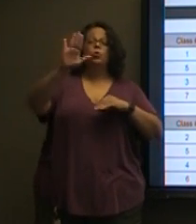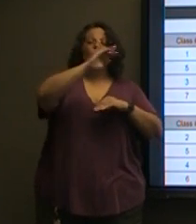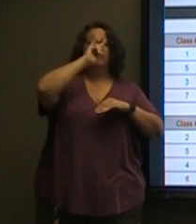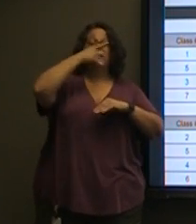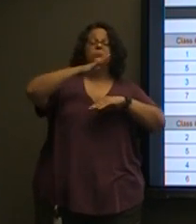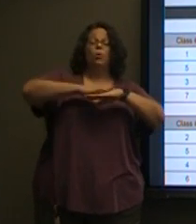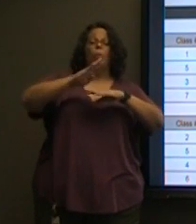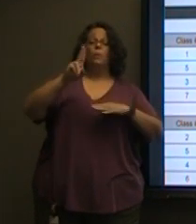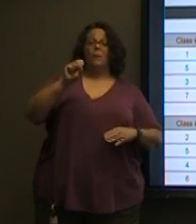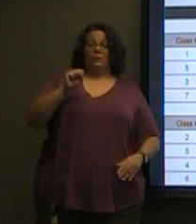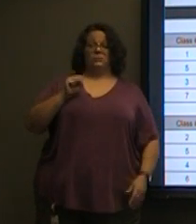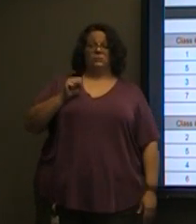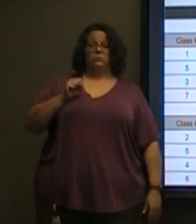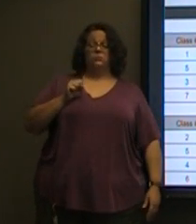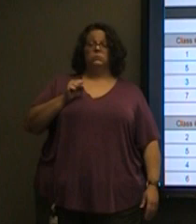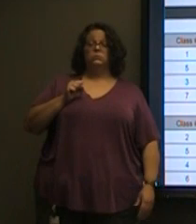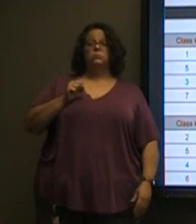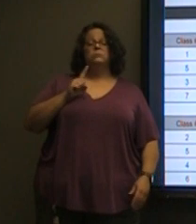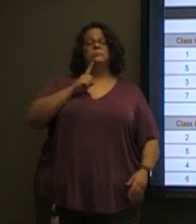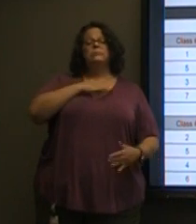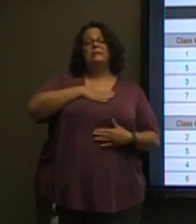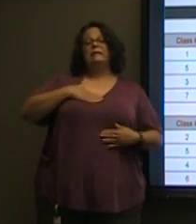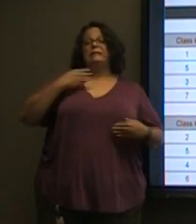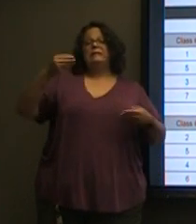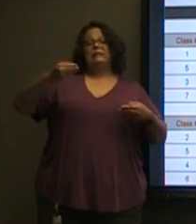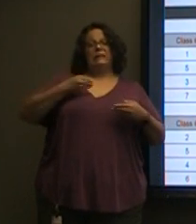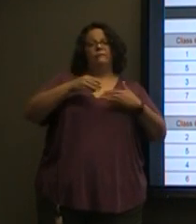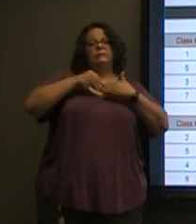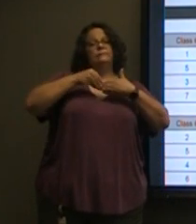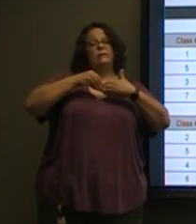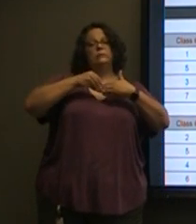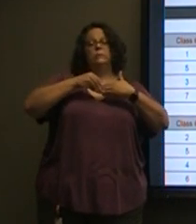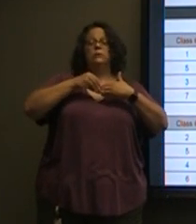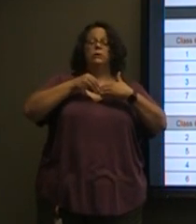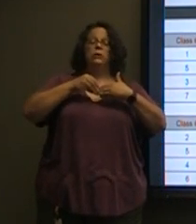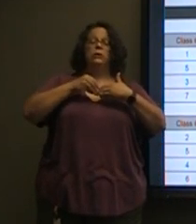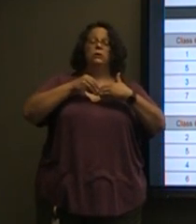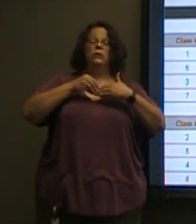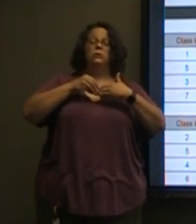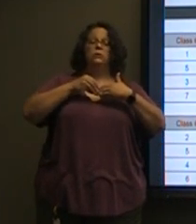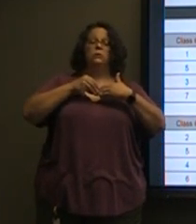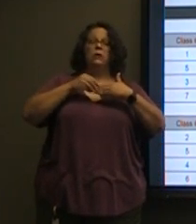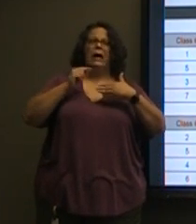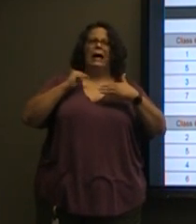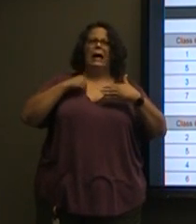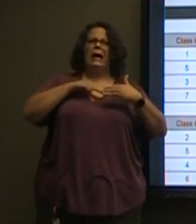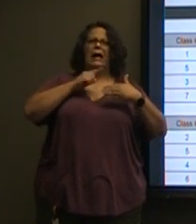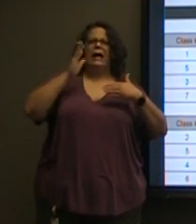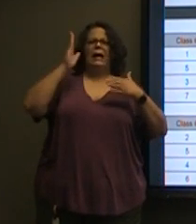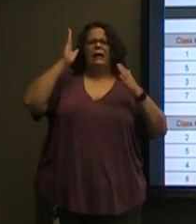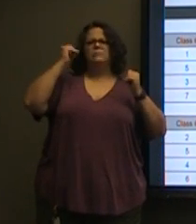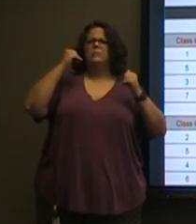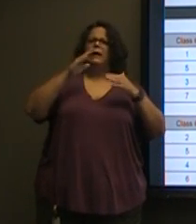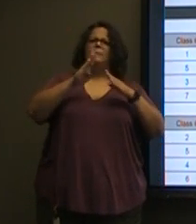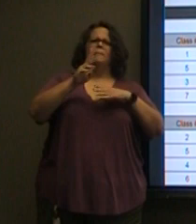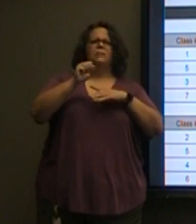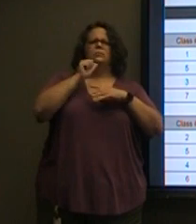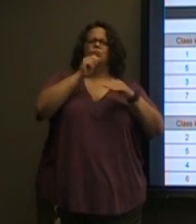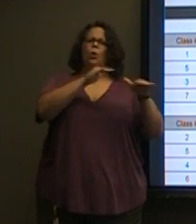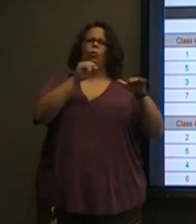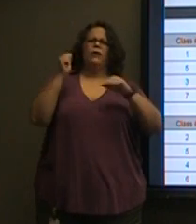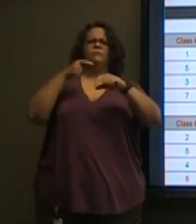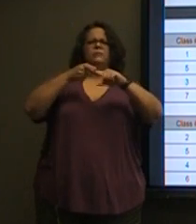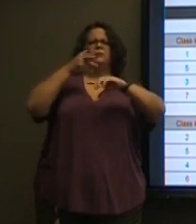that have grace for us those first five to seven days. I would expect we won't have buses leaving here until after five o'clock in the afternoon.